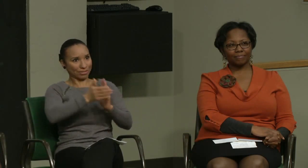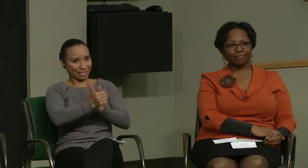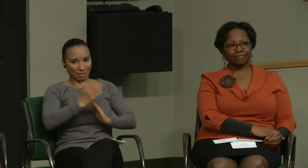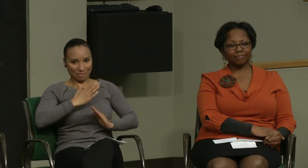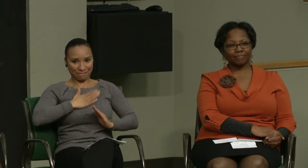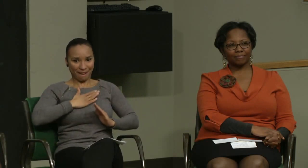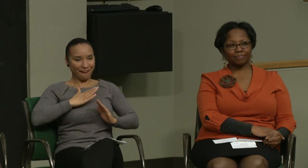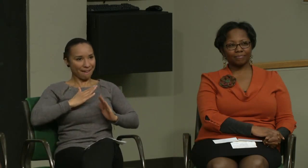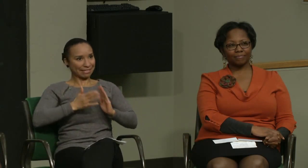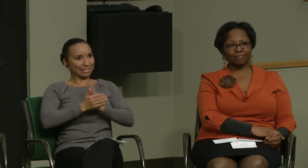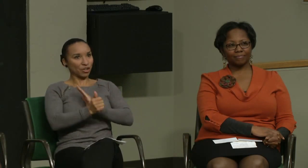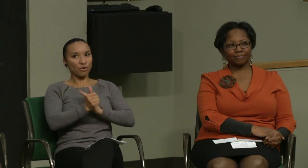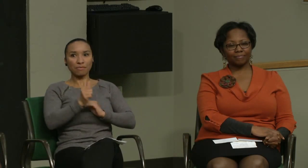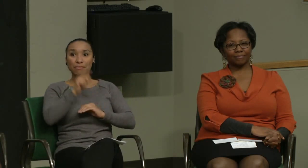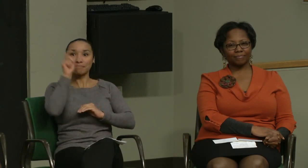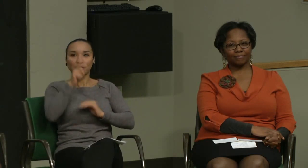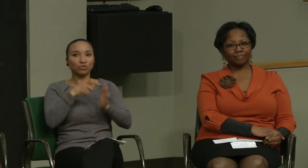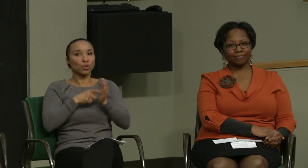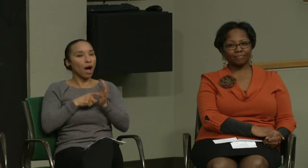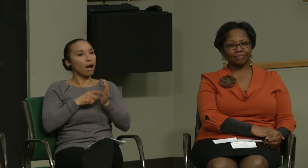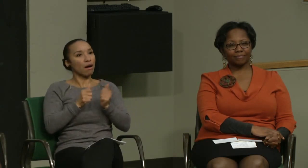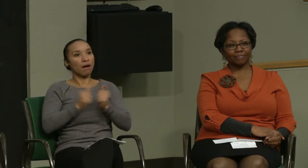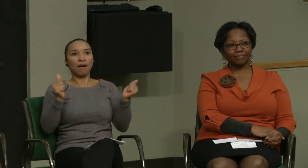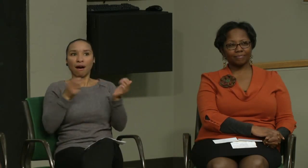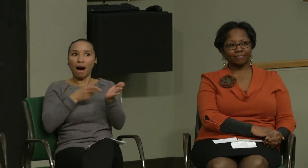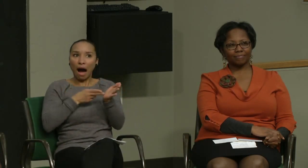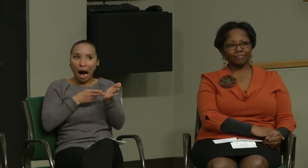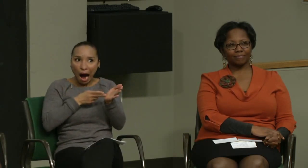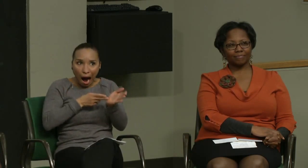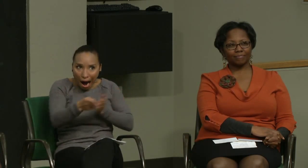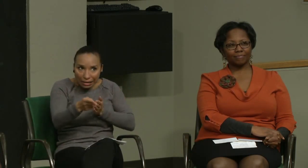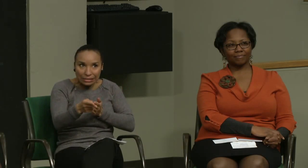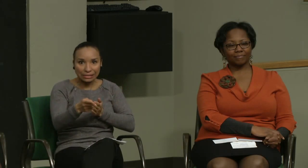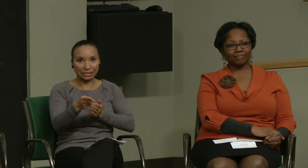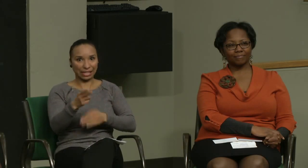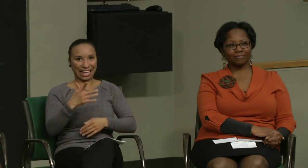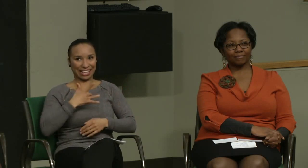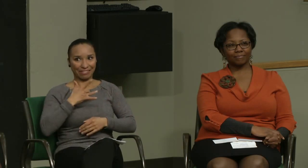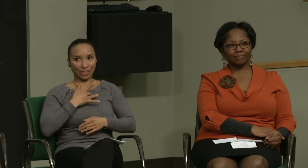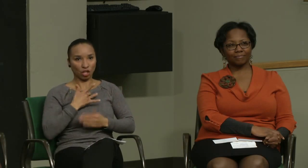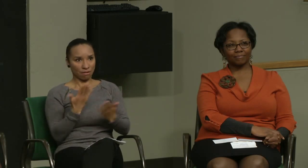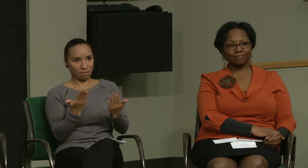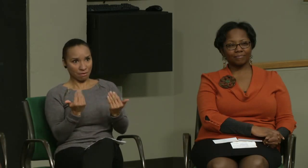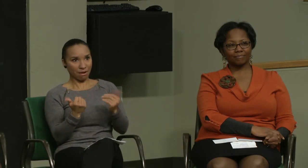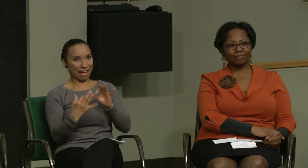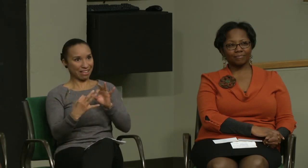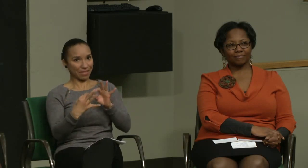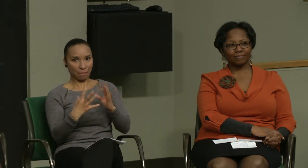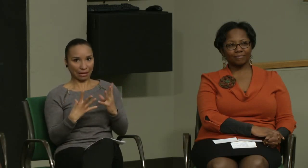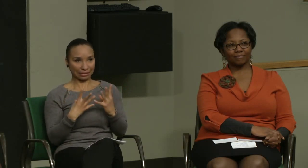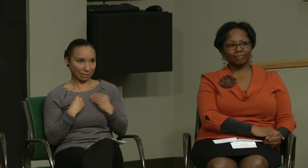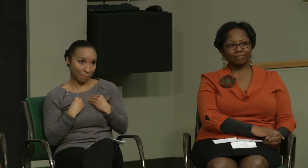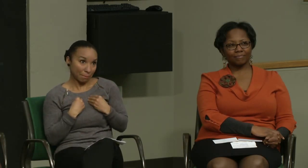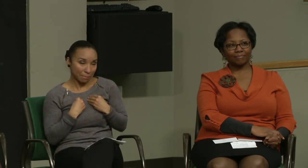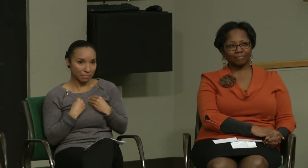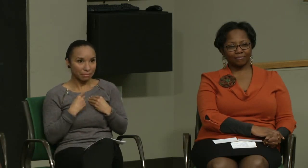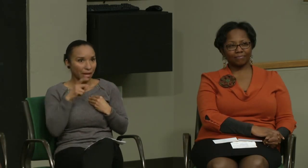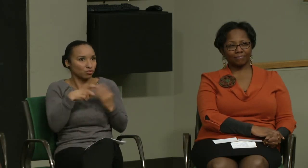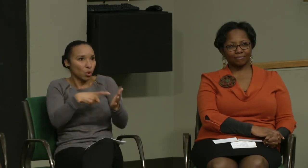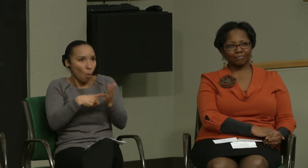coming to an agreement on that, being able to make an honest assessment of your skills, and I like to emphasize honest, and being able